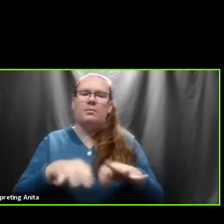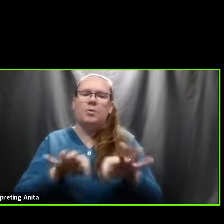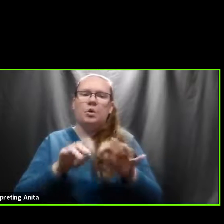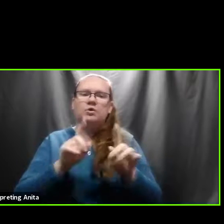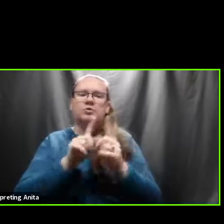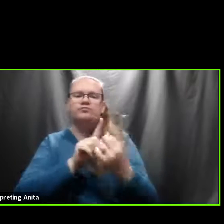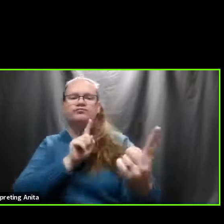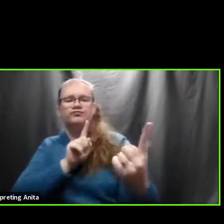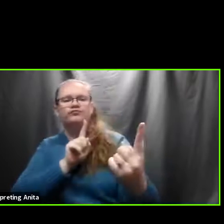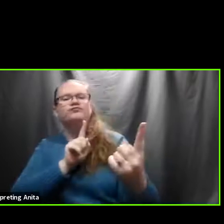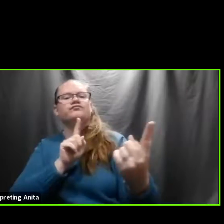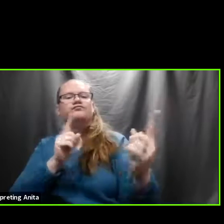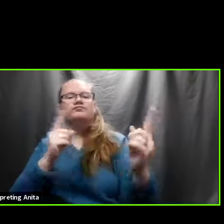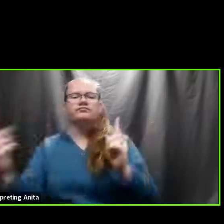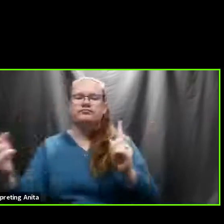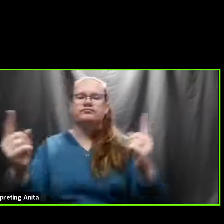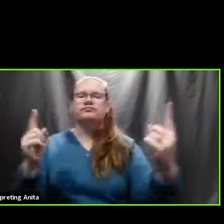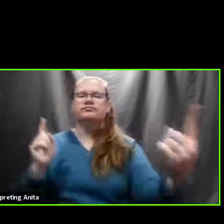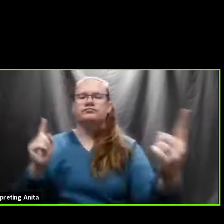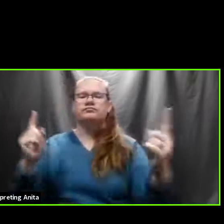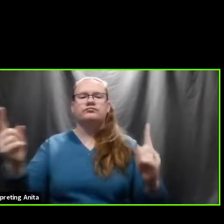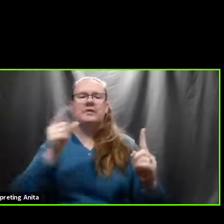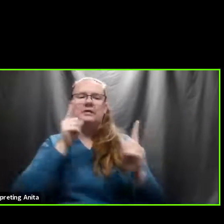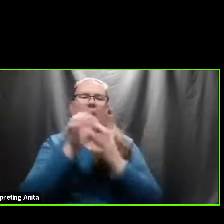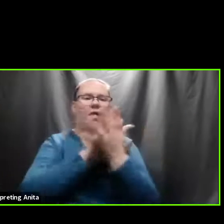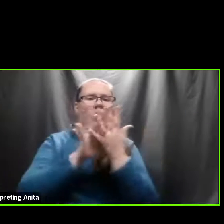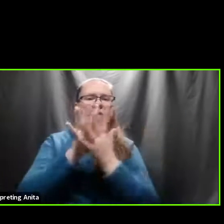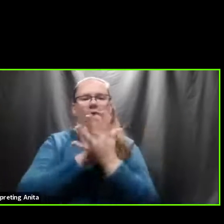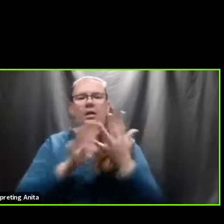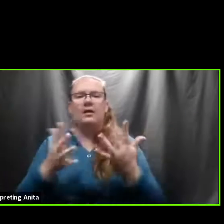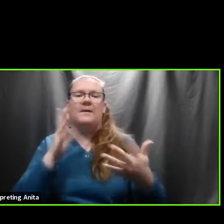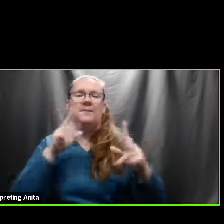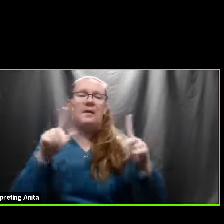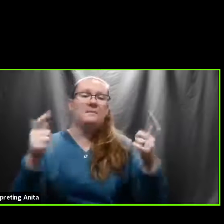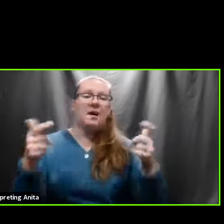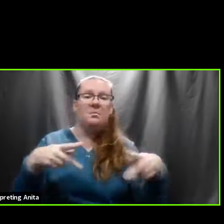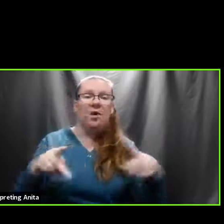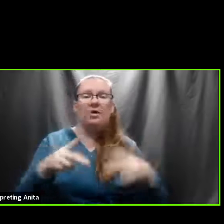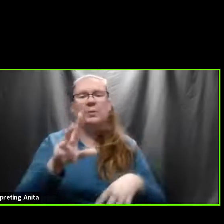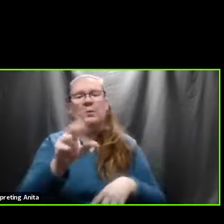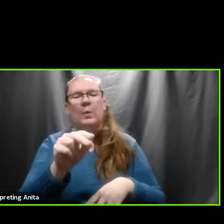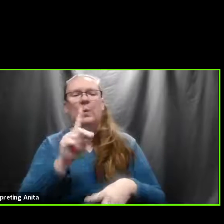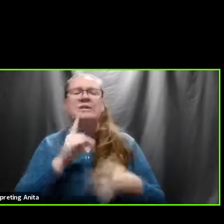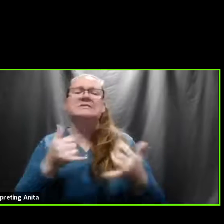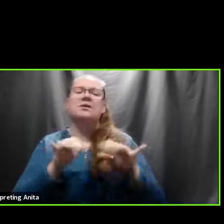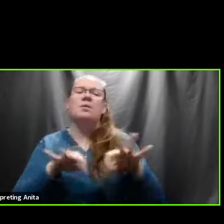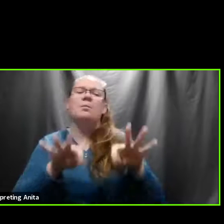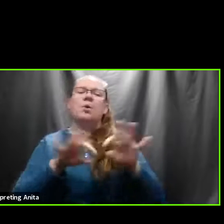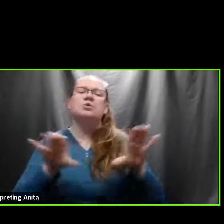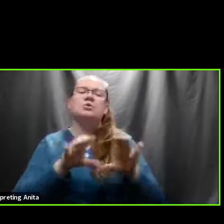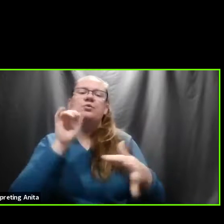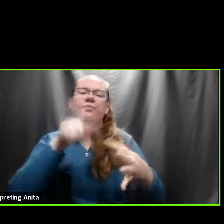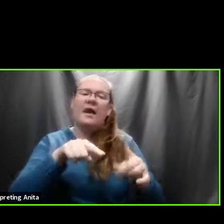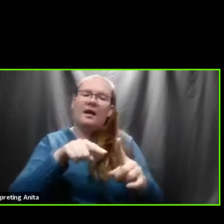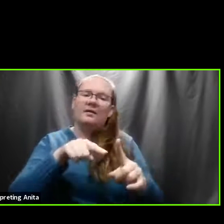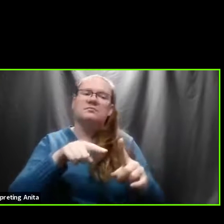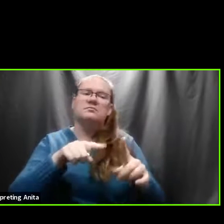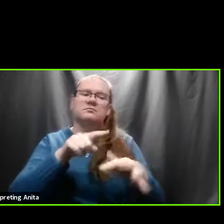as much as you possibly can. So that social distancing, maybe not going to that big party. We still need to do those things until we can get more people vaccinated.